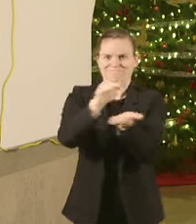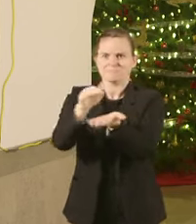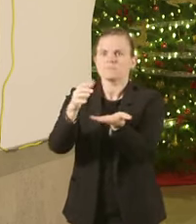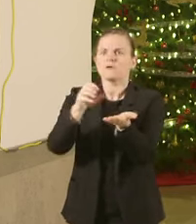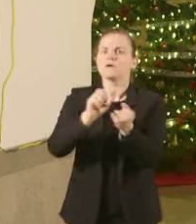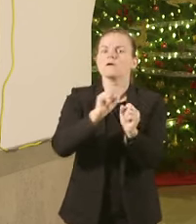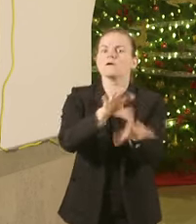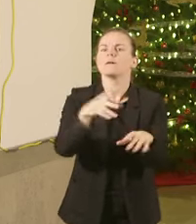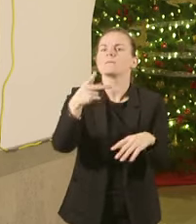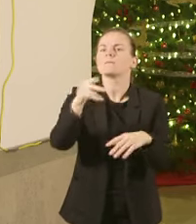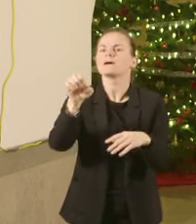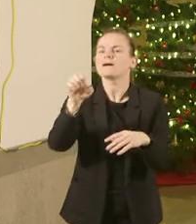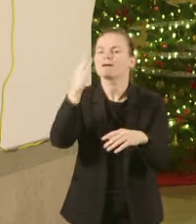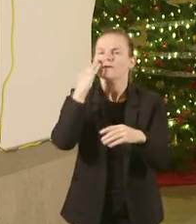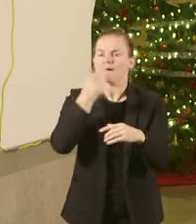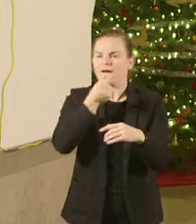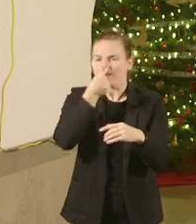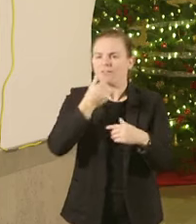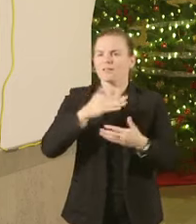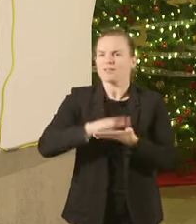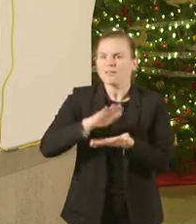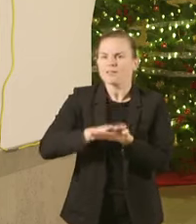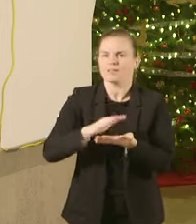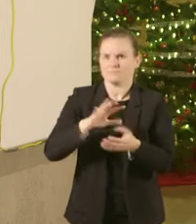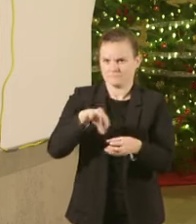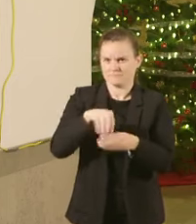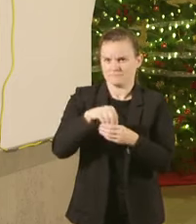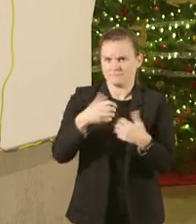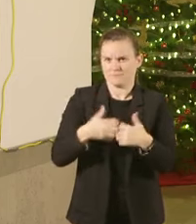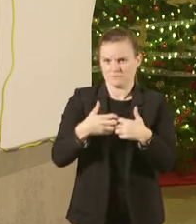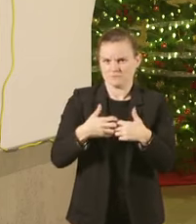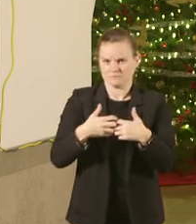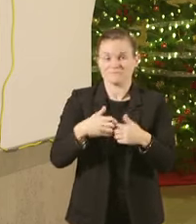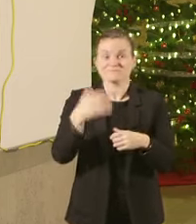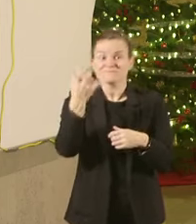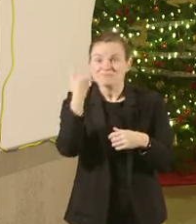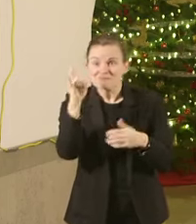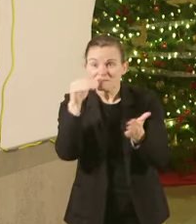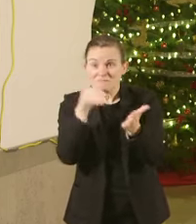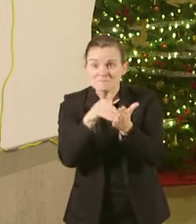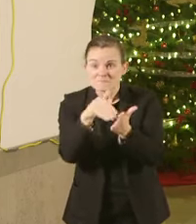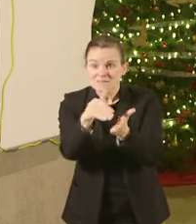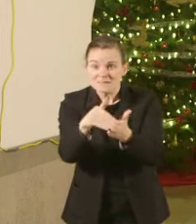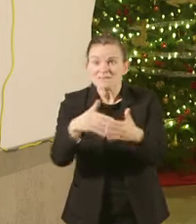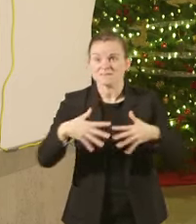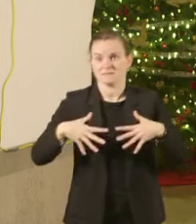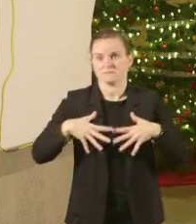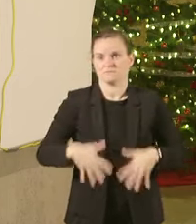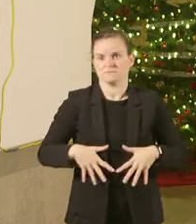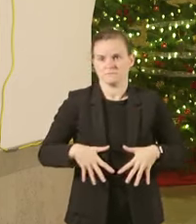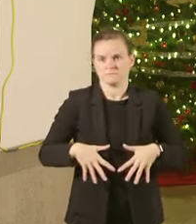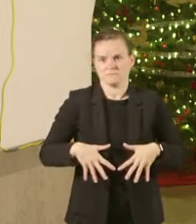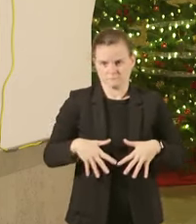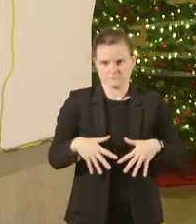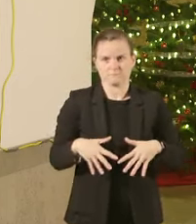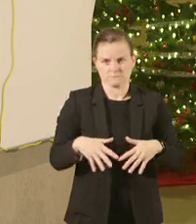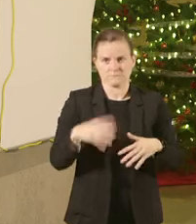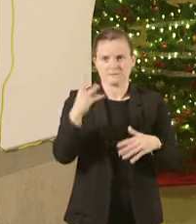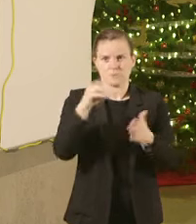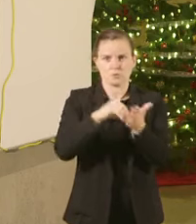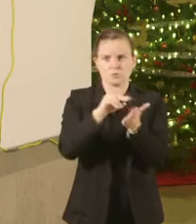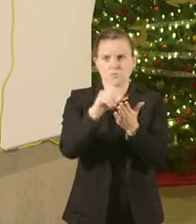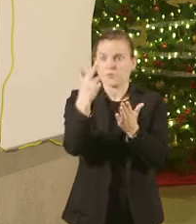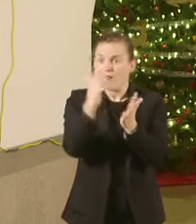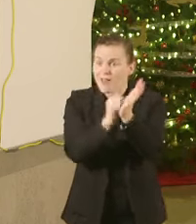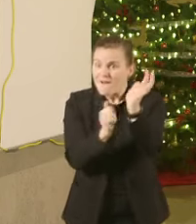including 17 million gowns 14.2 million gloves 7.2